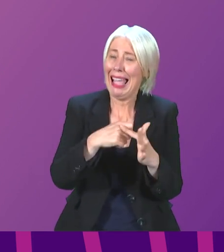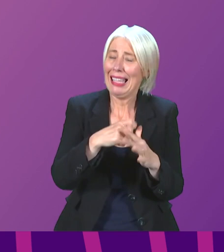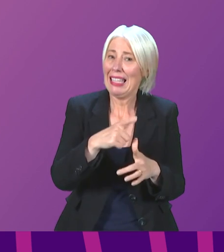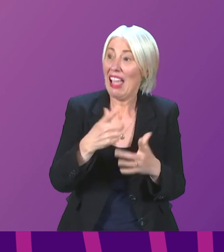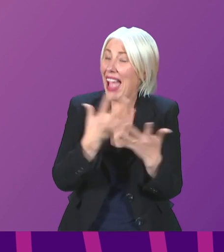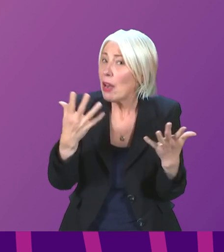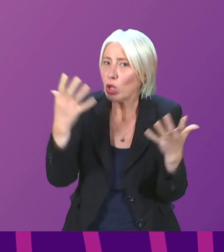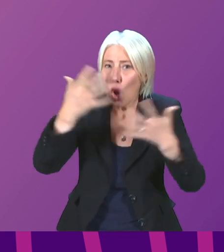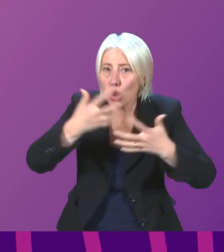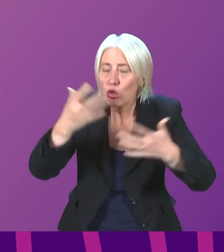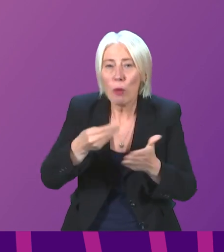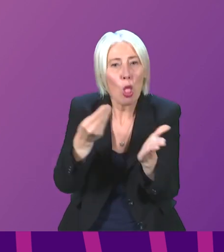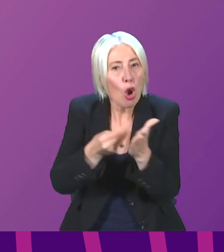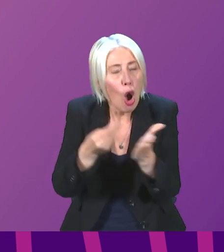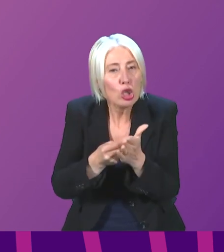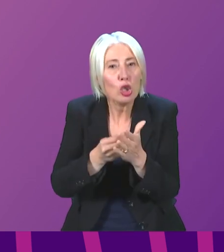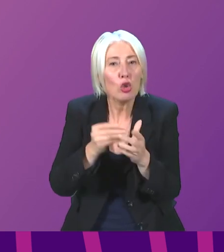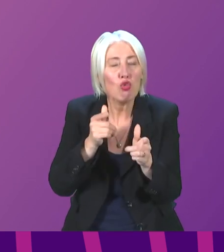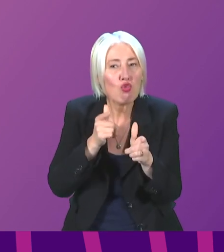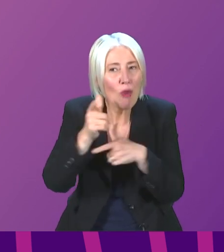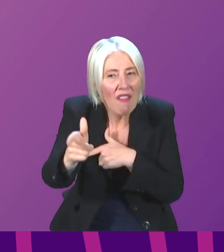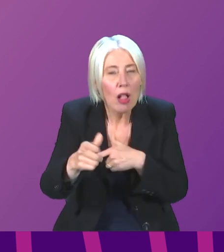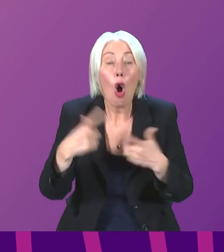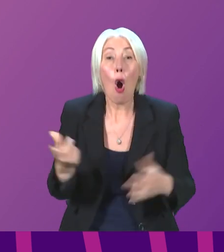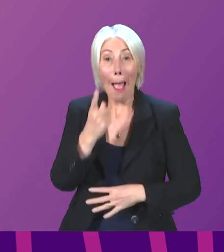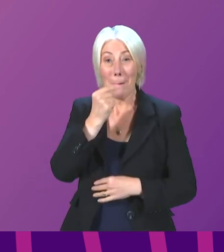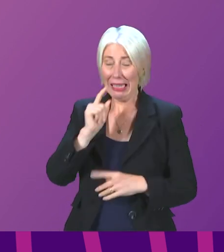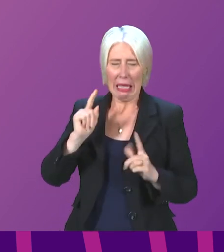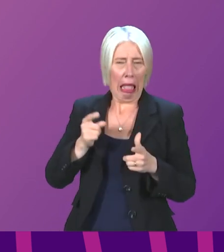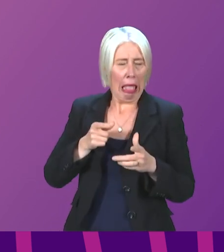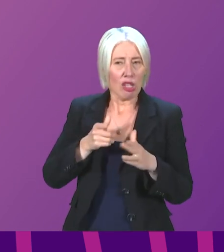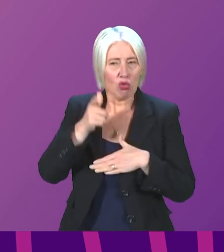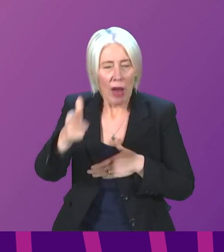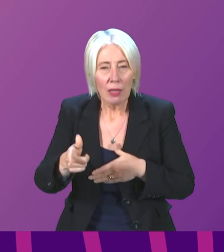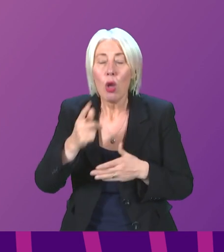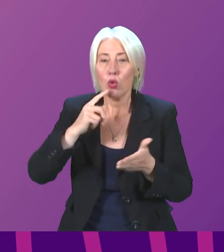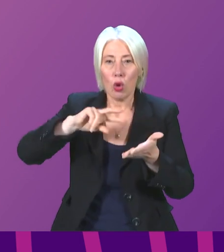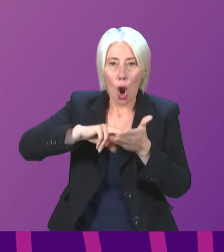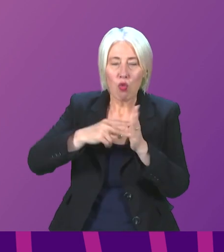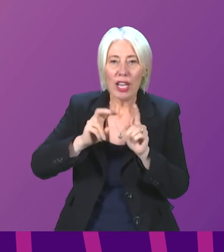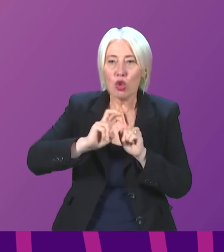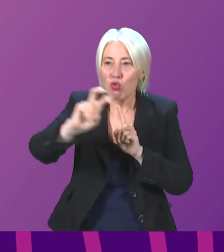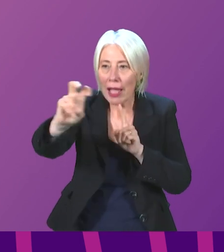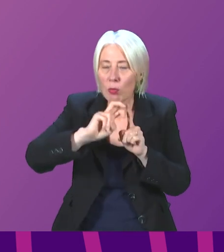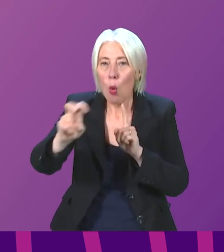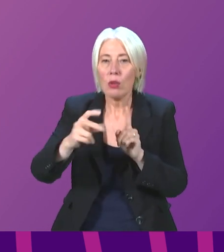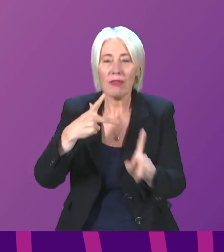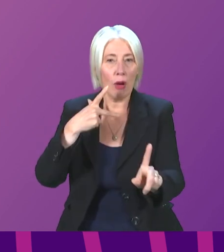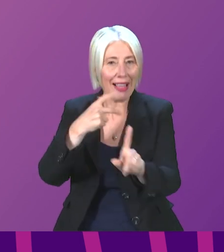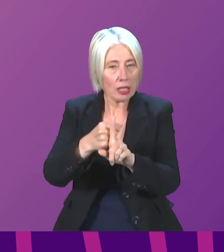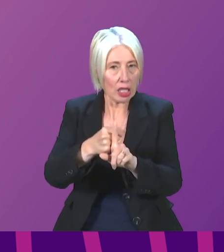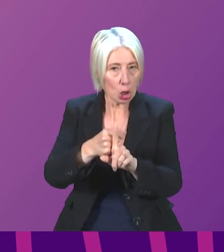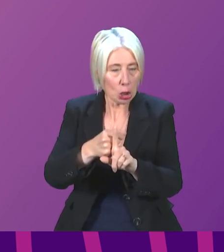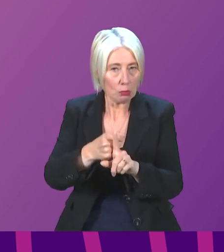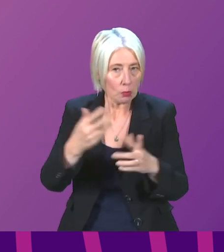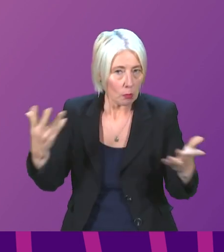is concerned about the cost of travel or their ability to travel and arranging transport to and from vaccination appointments for,